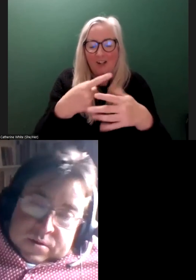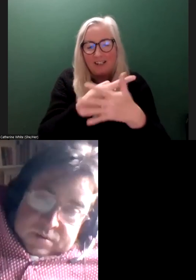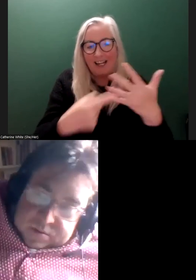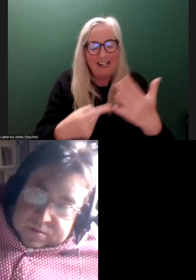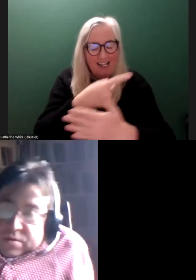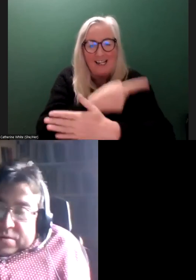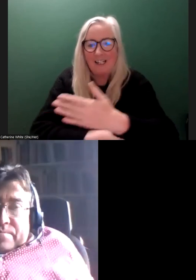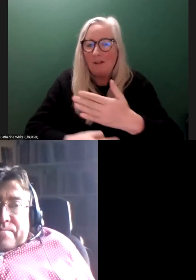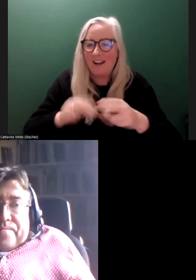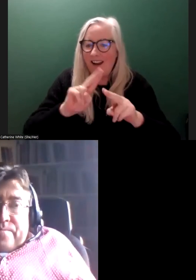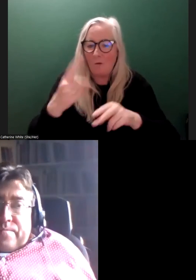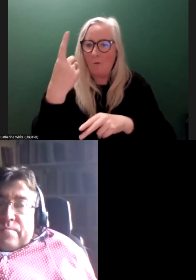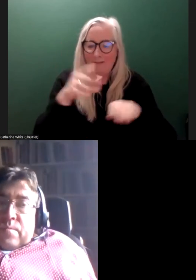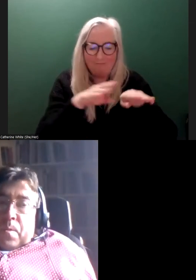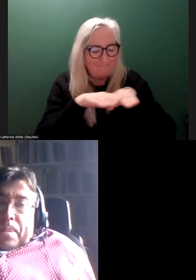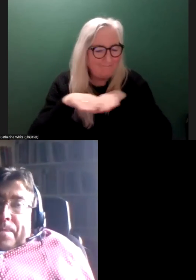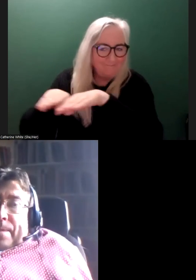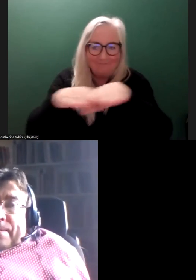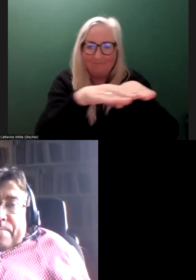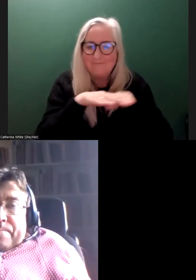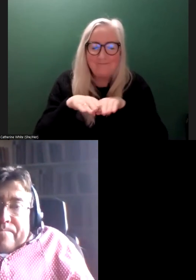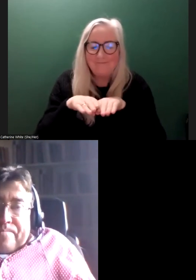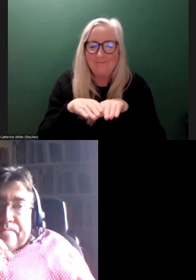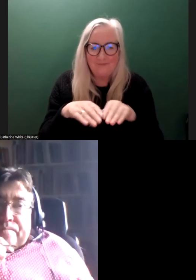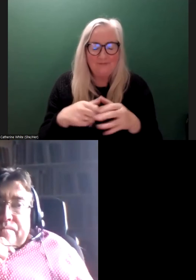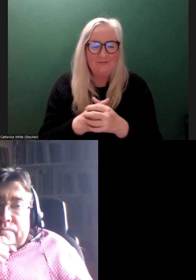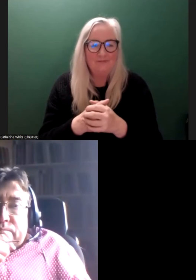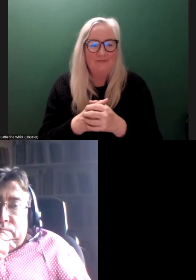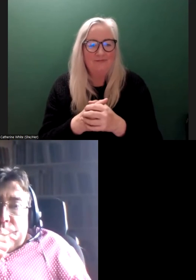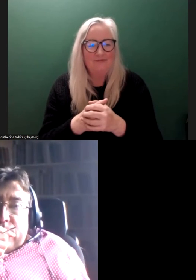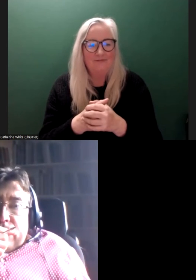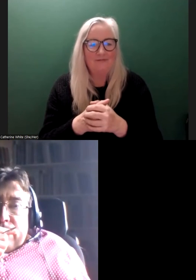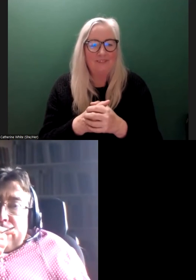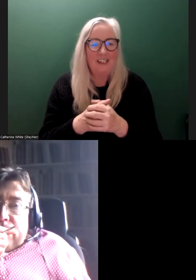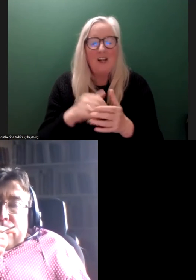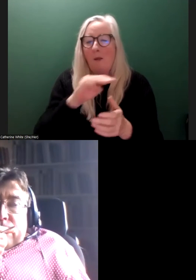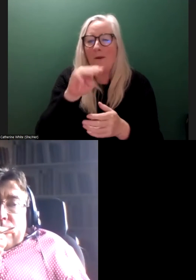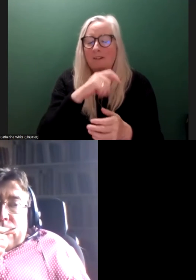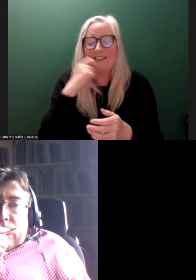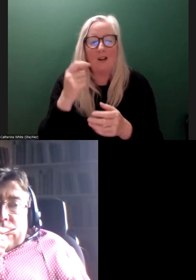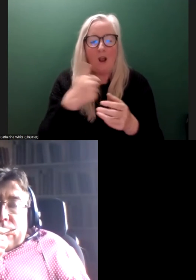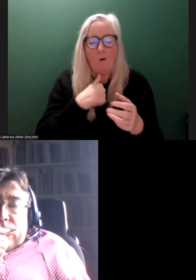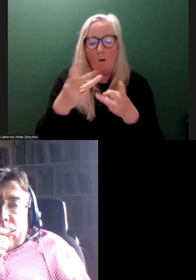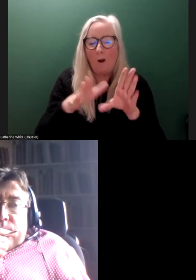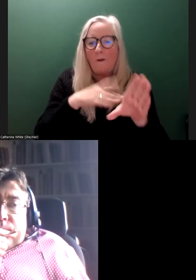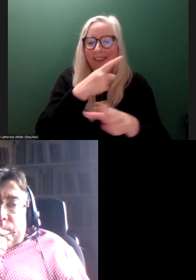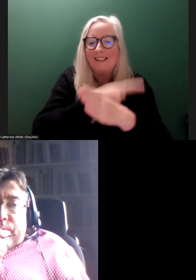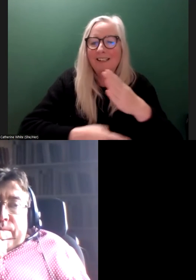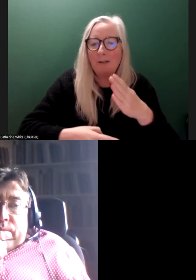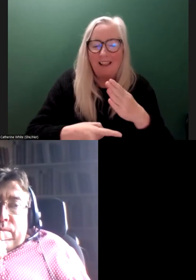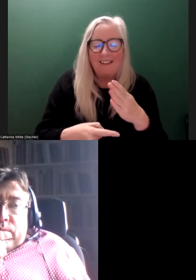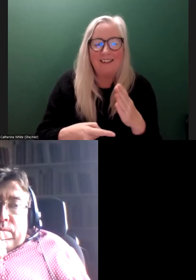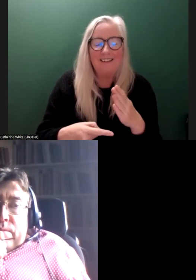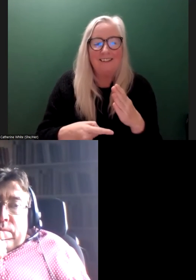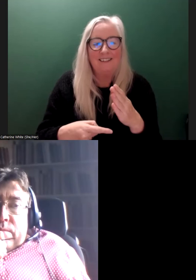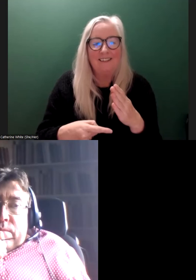now homogenous. Because there's often a cultural zeitgeist, a cultural hierarchy of disability where we have, you know, a